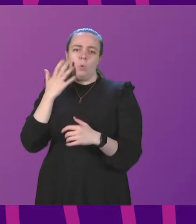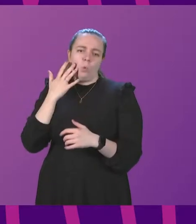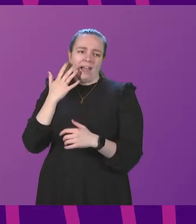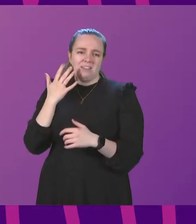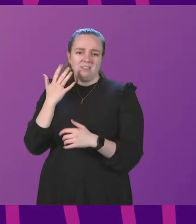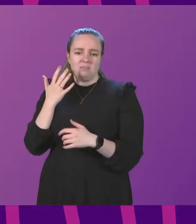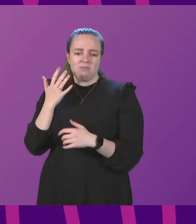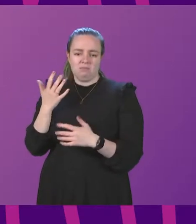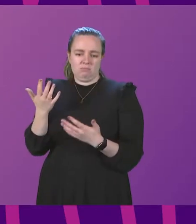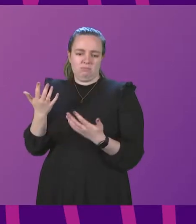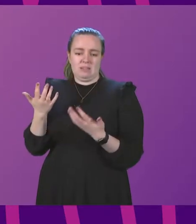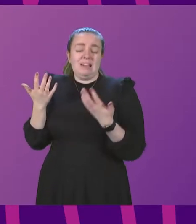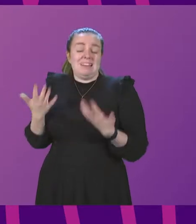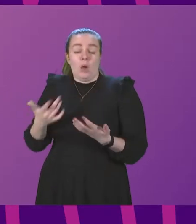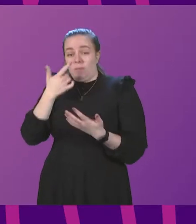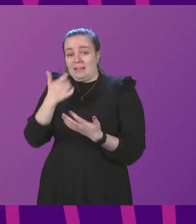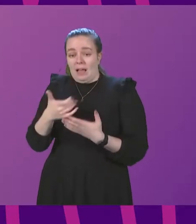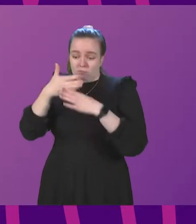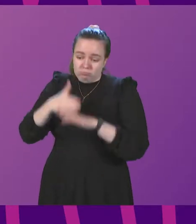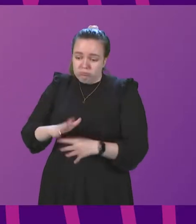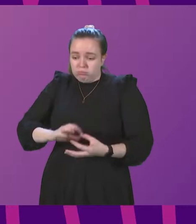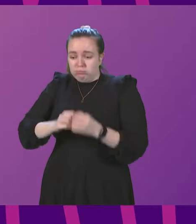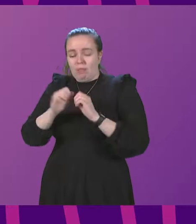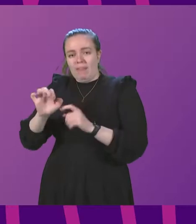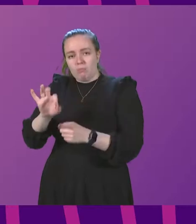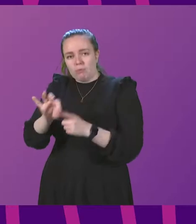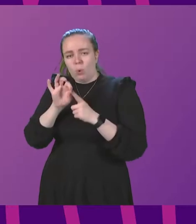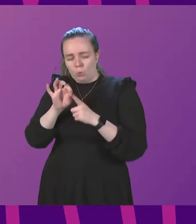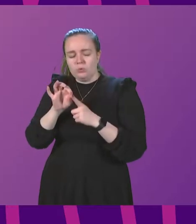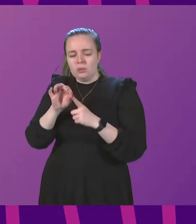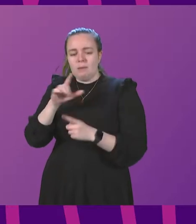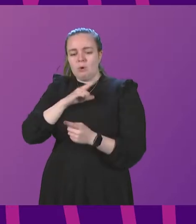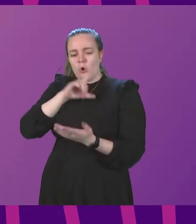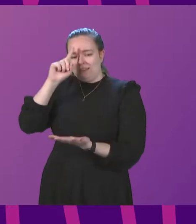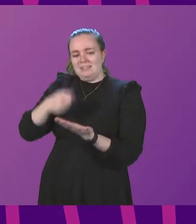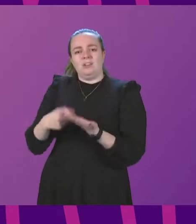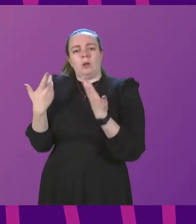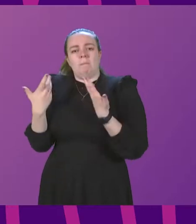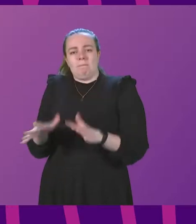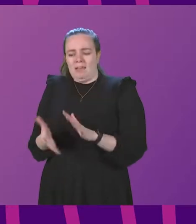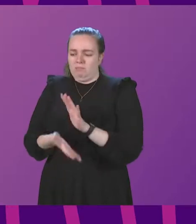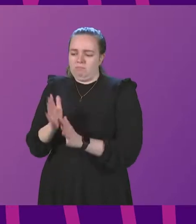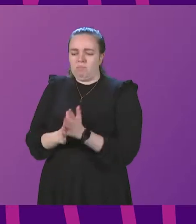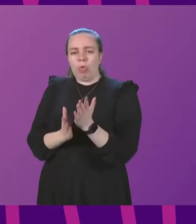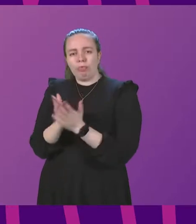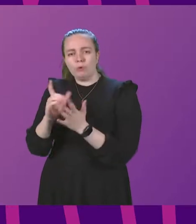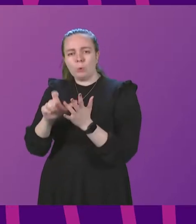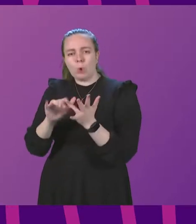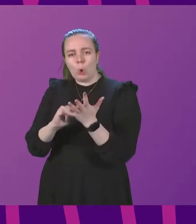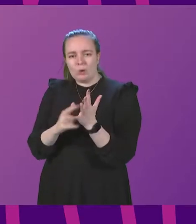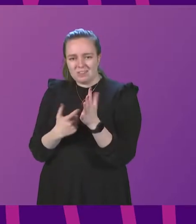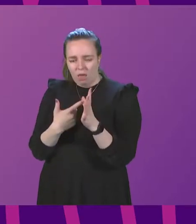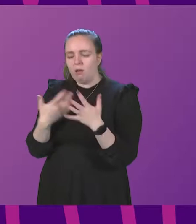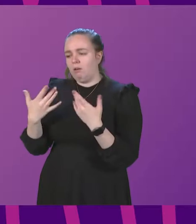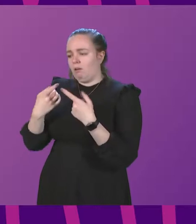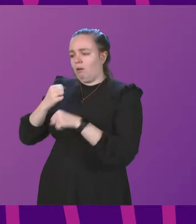now work up their proposals on that, now that the decision has been through COSLA and announced by